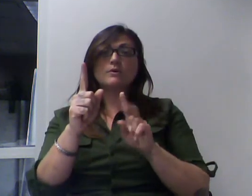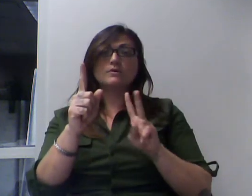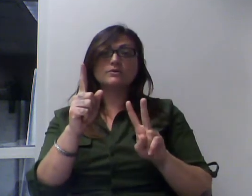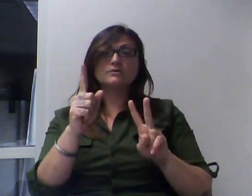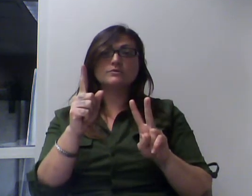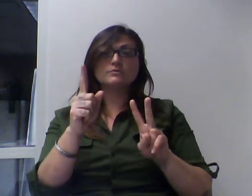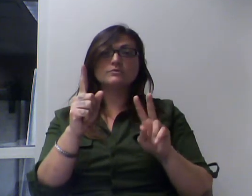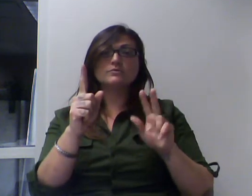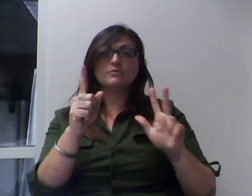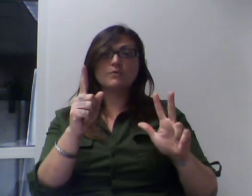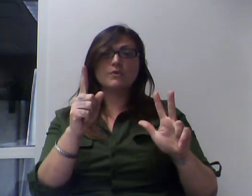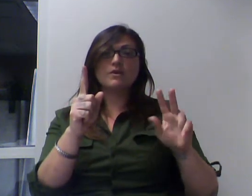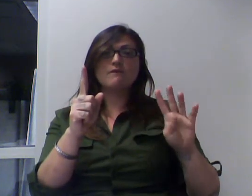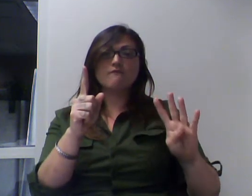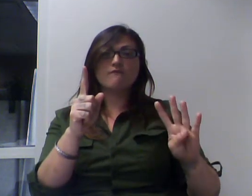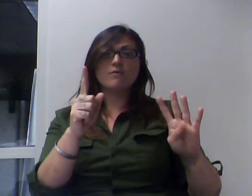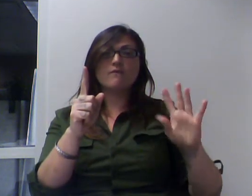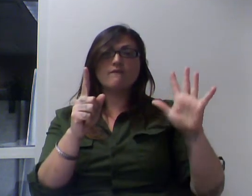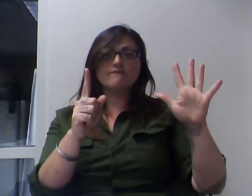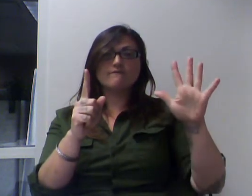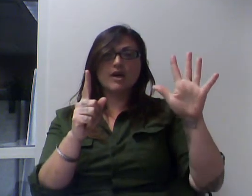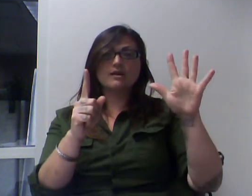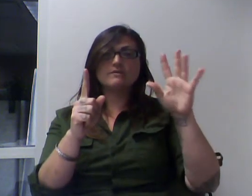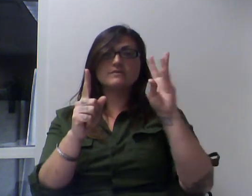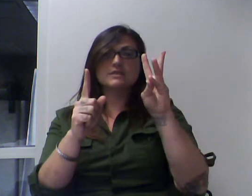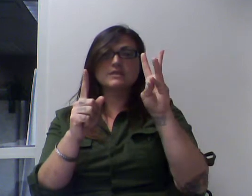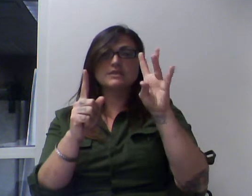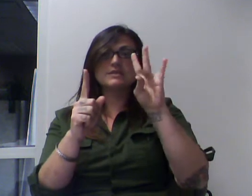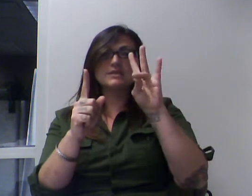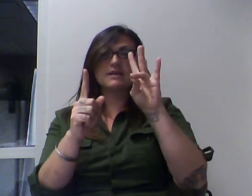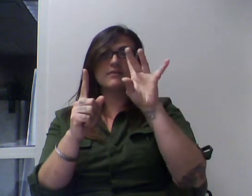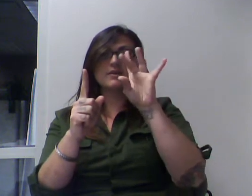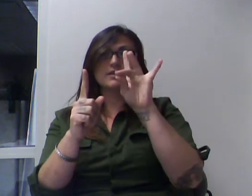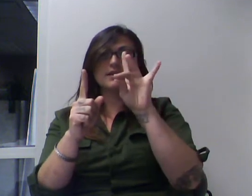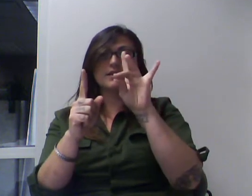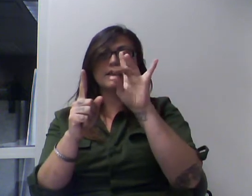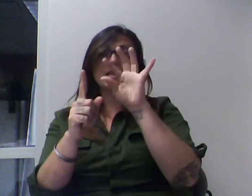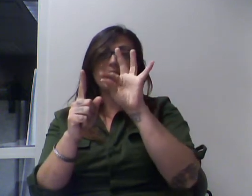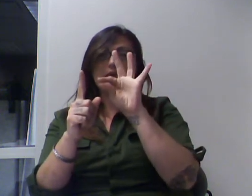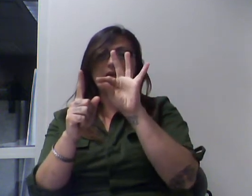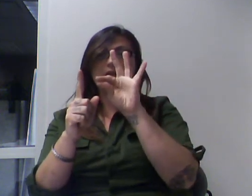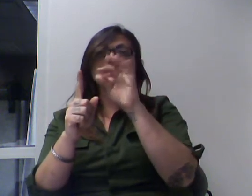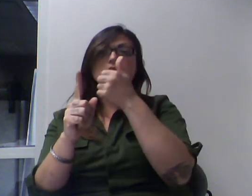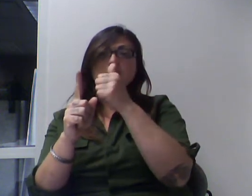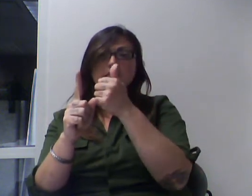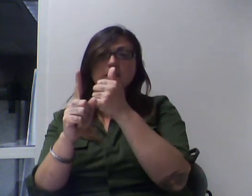5, 6, 7, 8, 9, 10, 11, 12 of those segments.